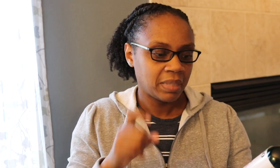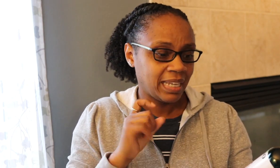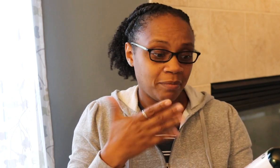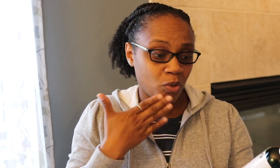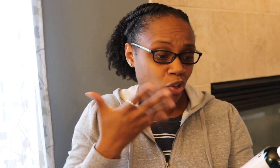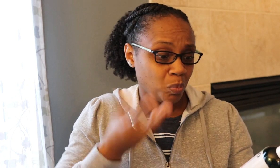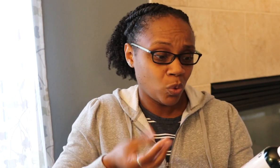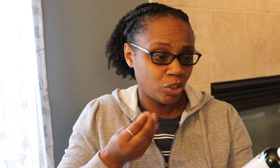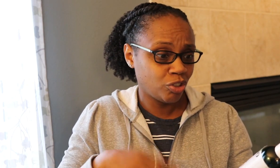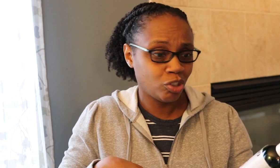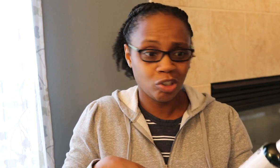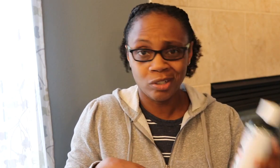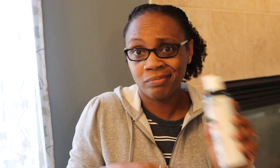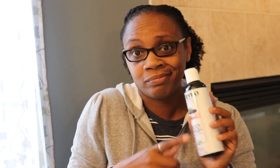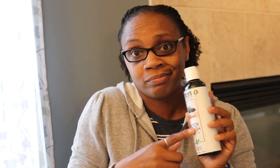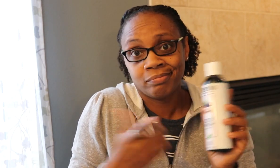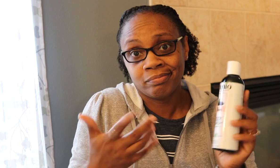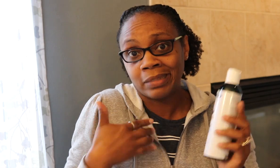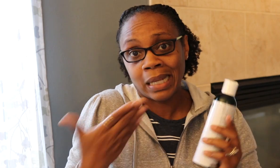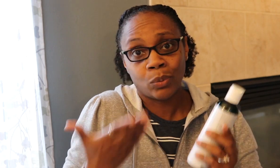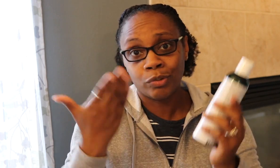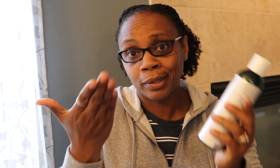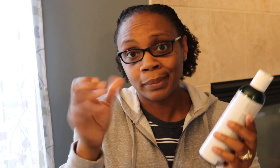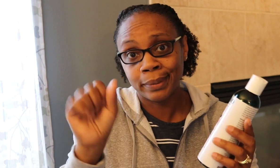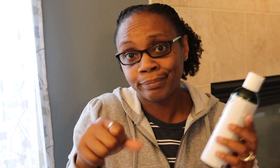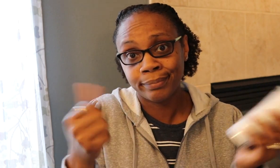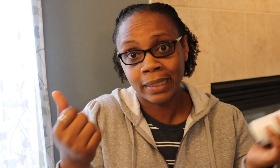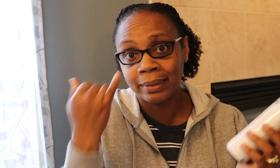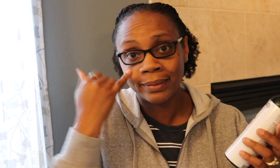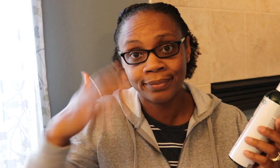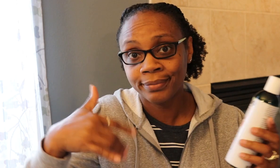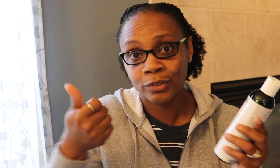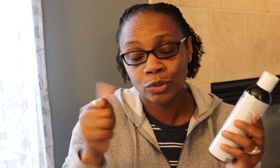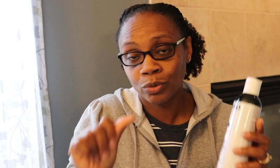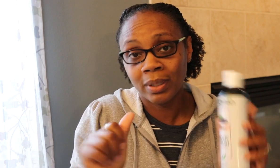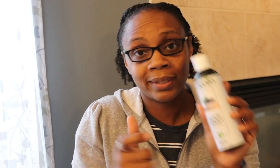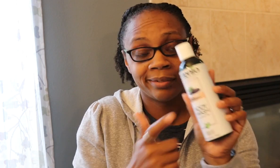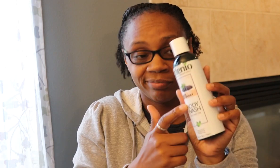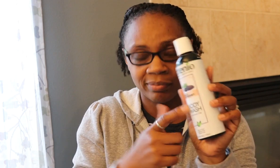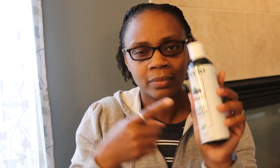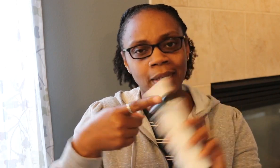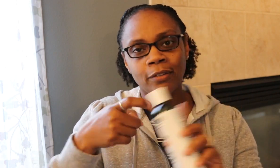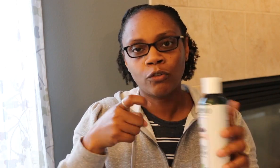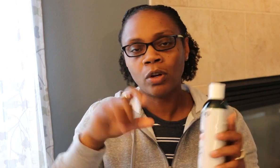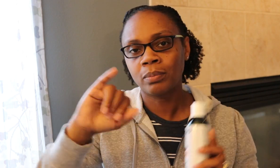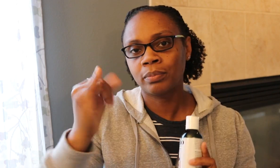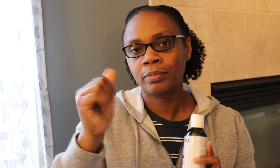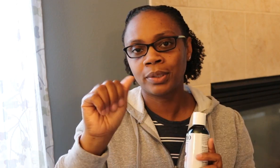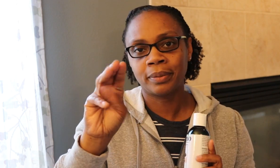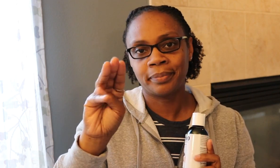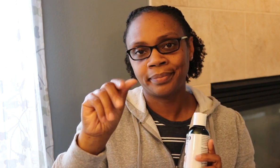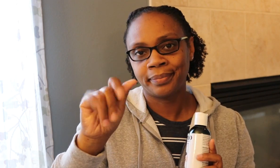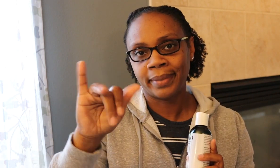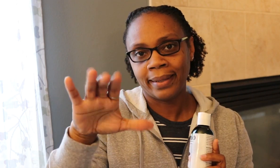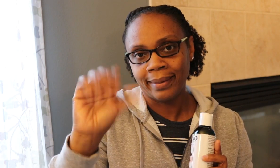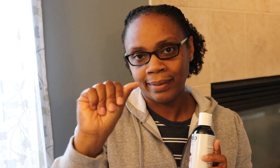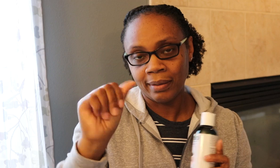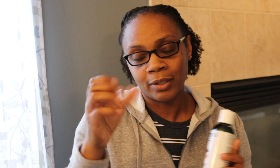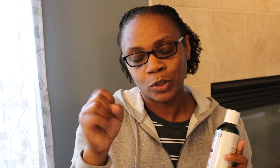Yeah, this one gave me good moisture as well. So I would recommend it. If you haven't tried Ateneo's products, they are from Jamaica. So